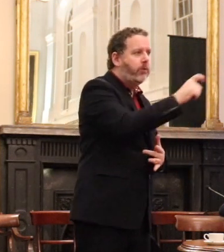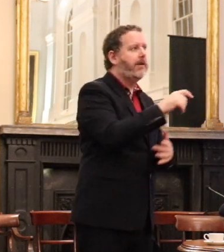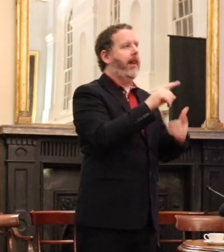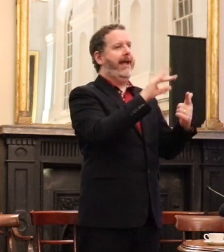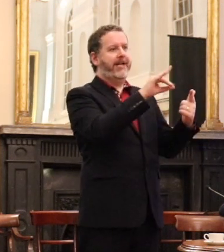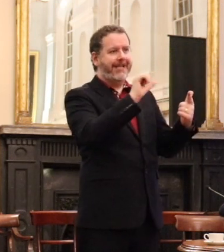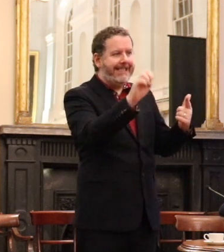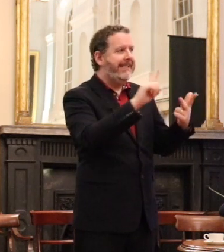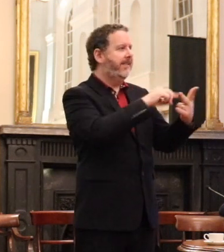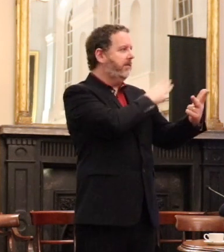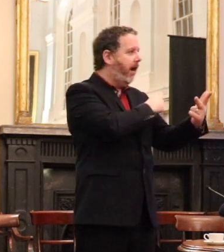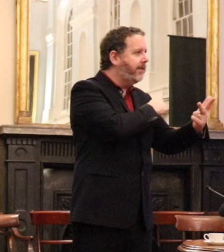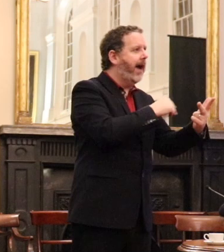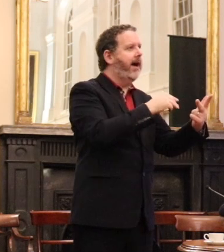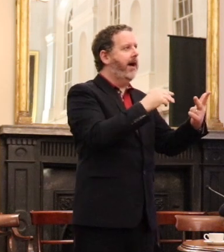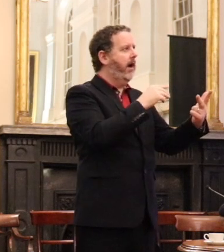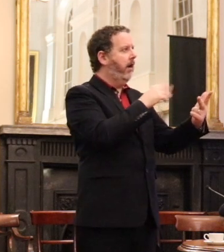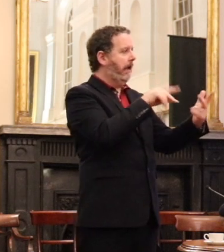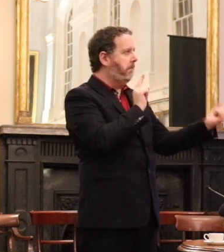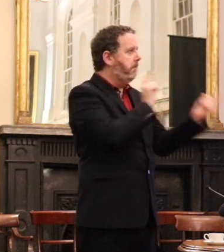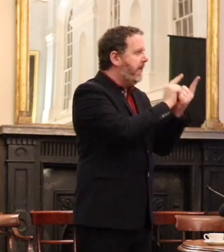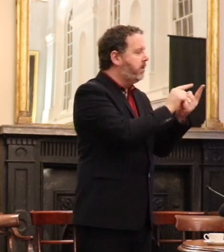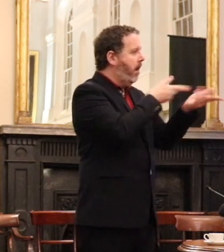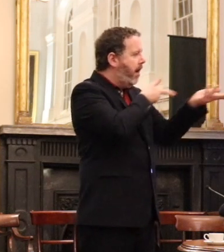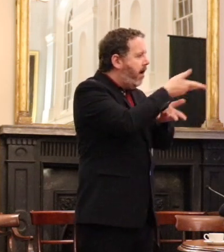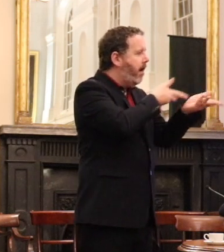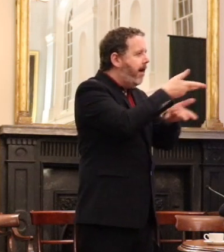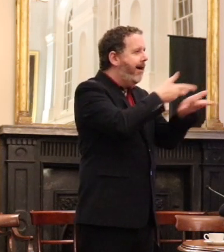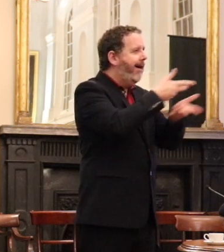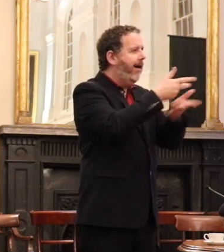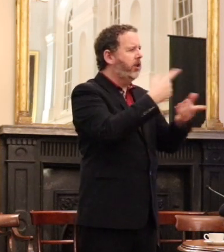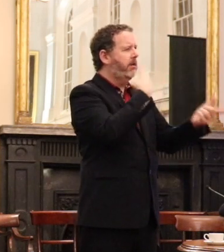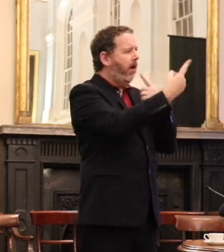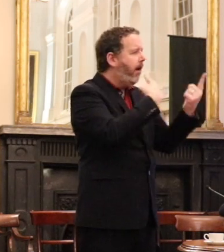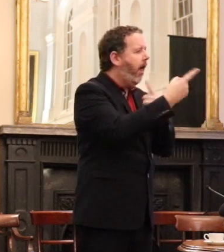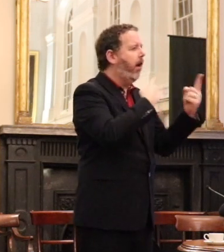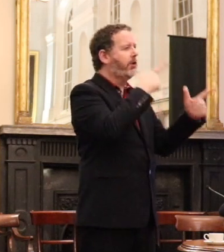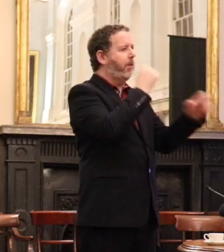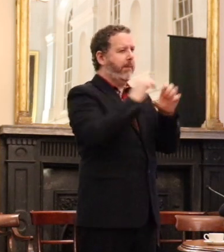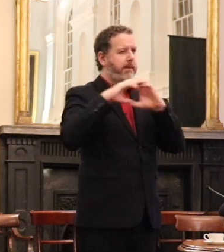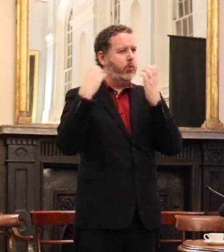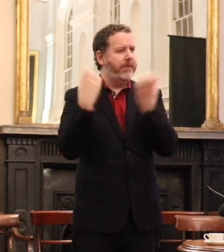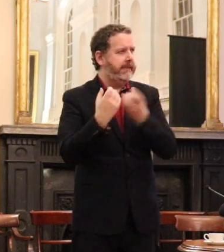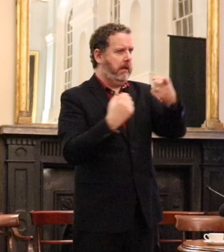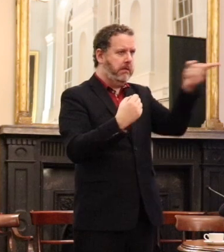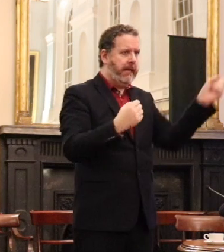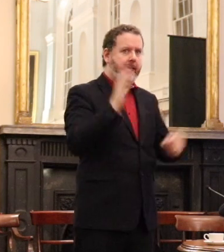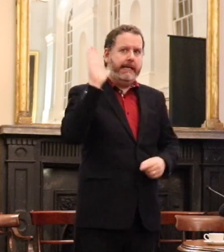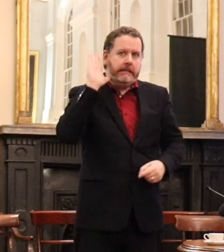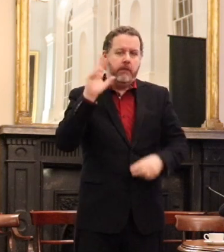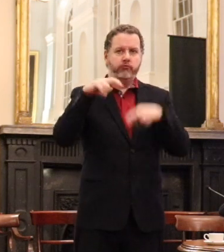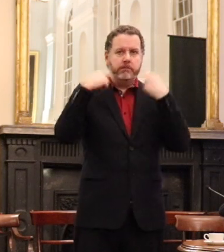members of the direction, where we're engaging dialogue with our neighbouring communities and where we're listened to and respected.